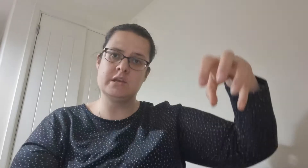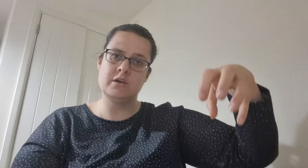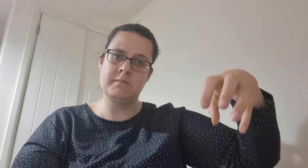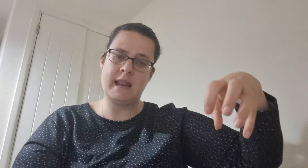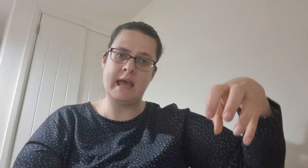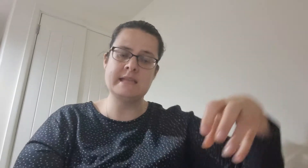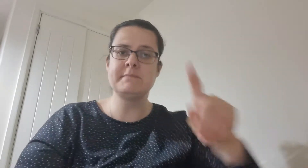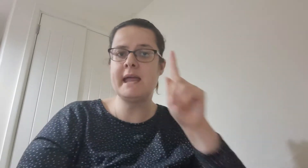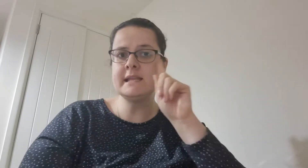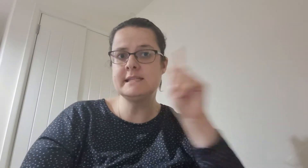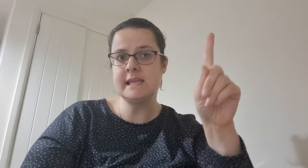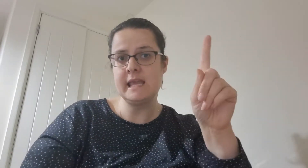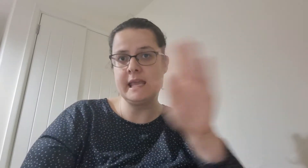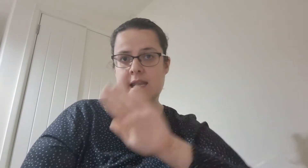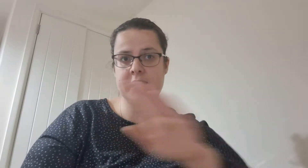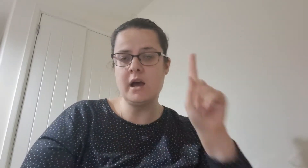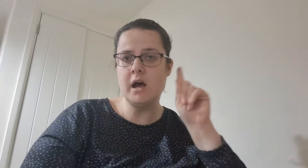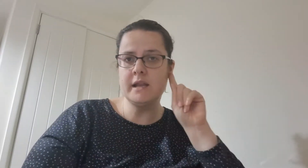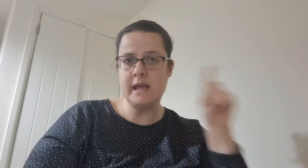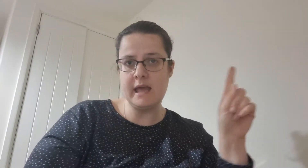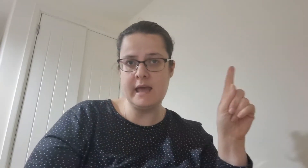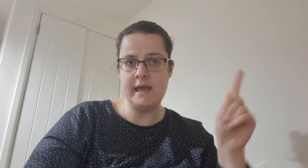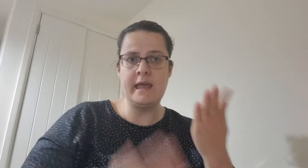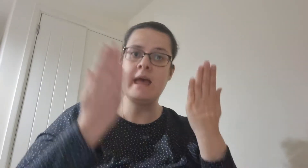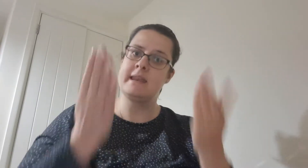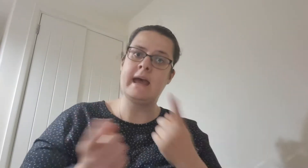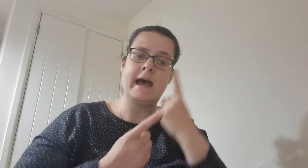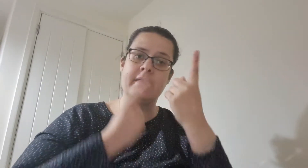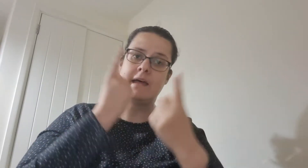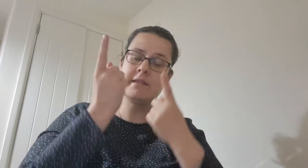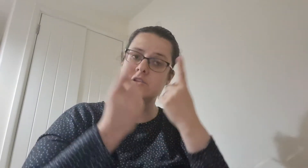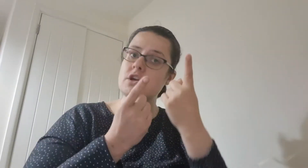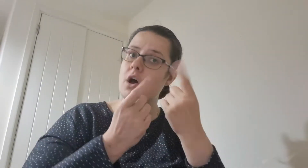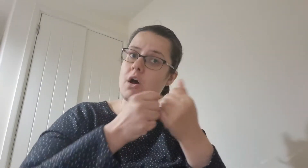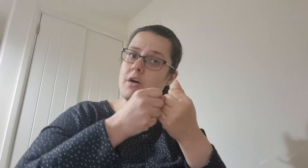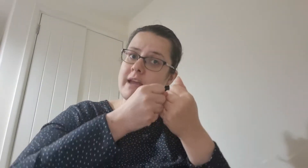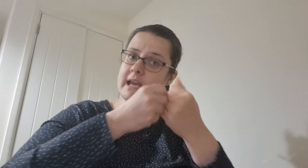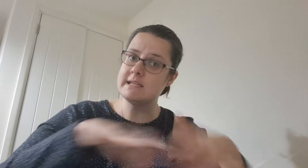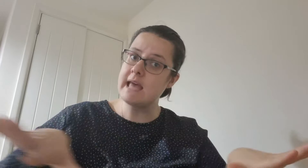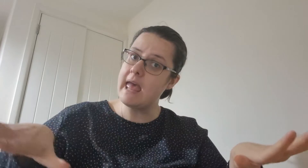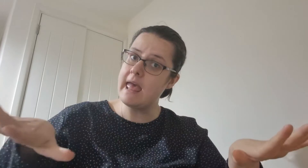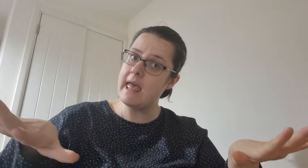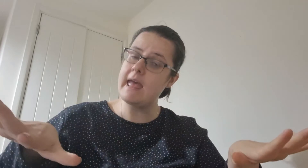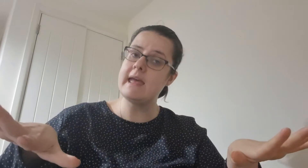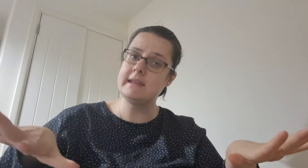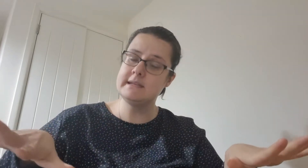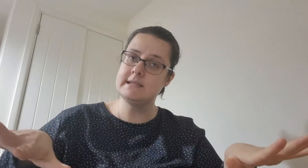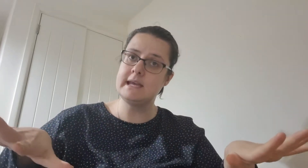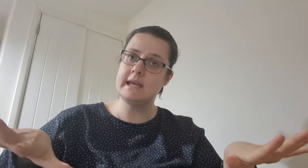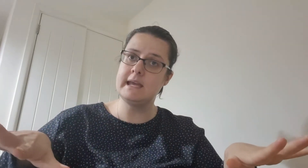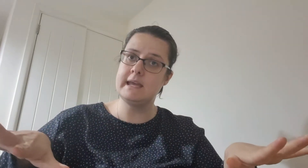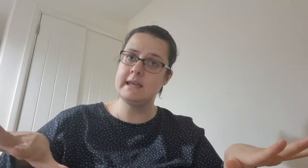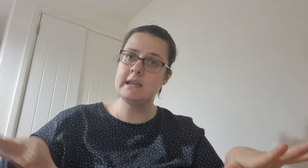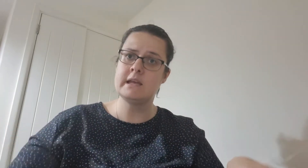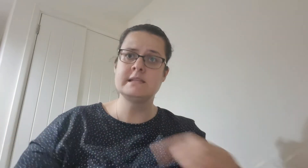your place, better seen and not heard Now that story is ending Cause